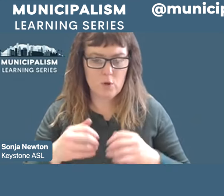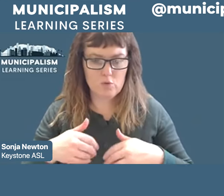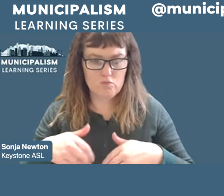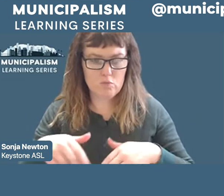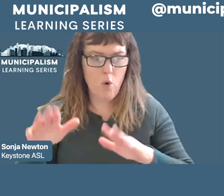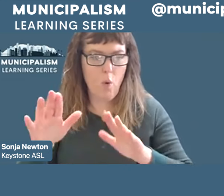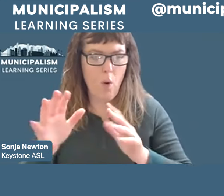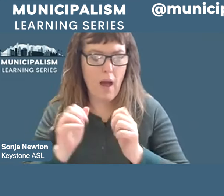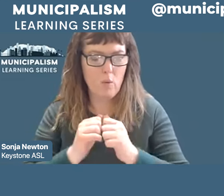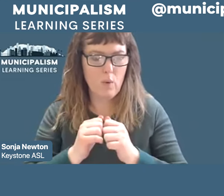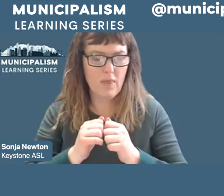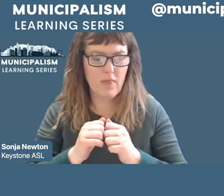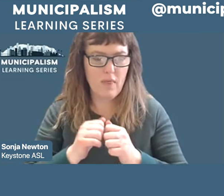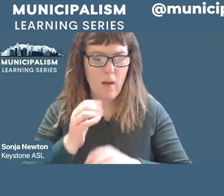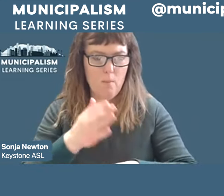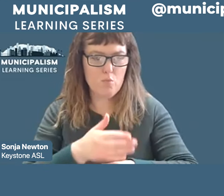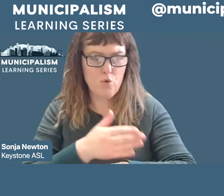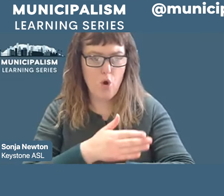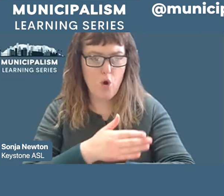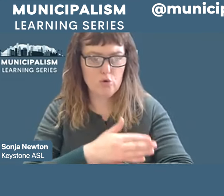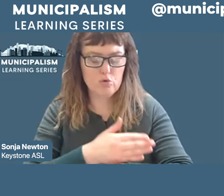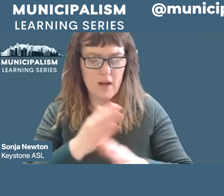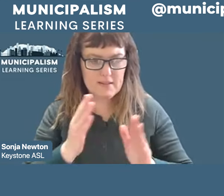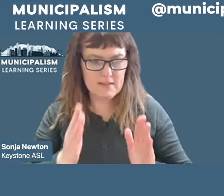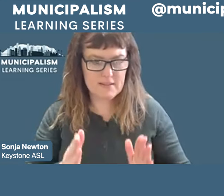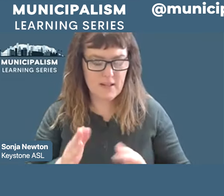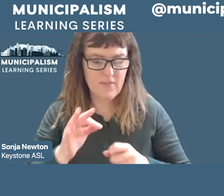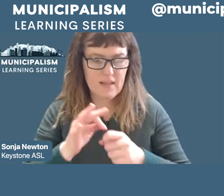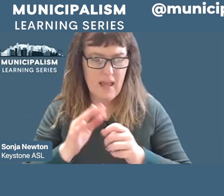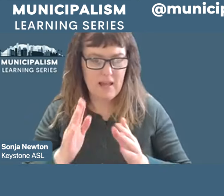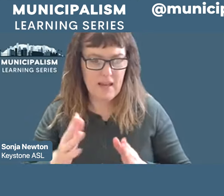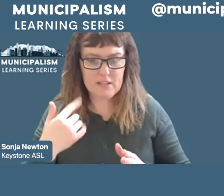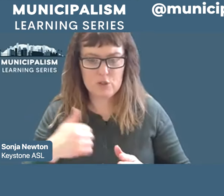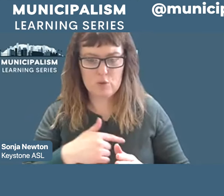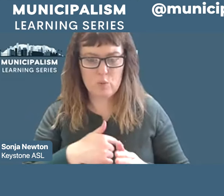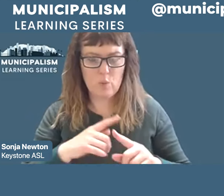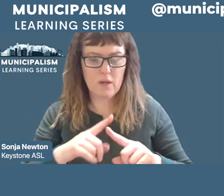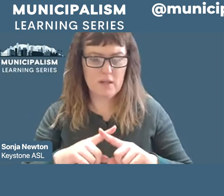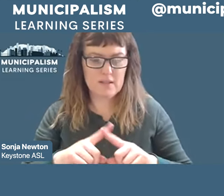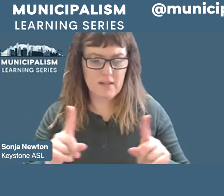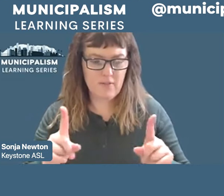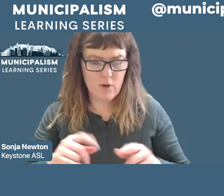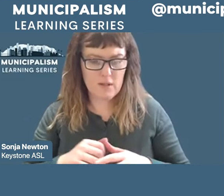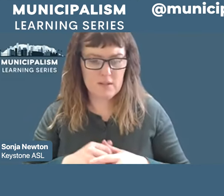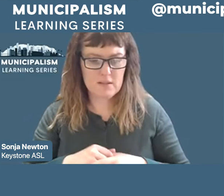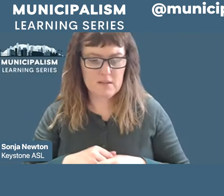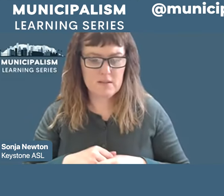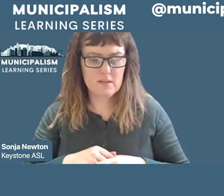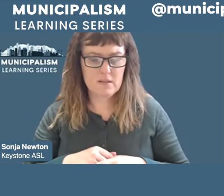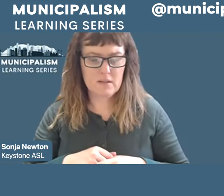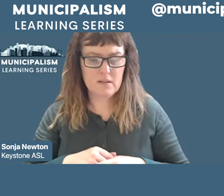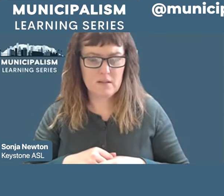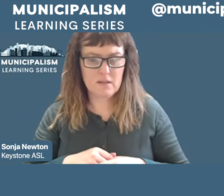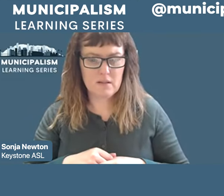show the difference that we have that we are not the normal corporate Democrat